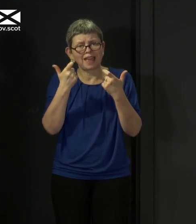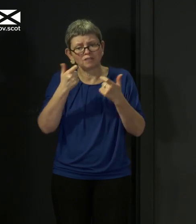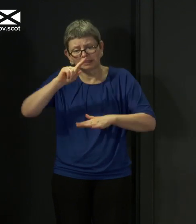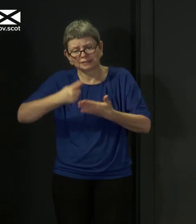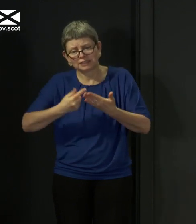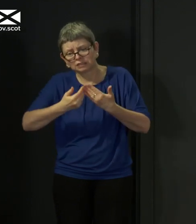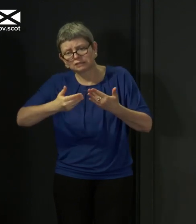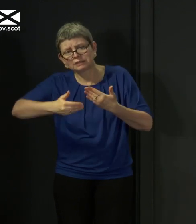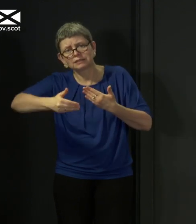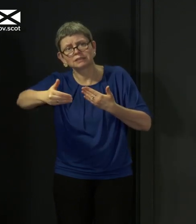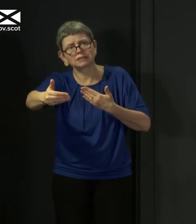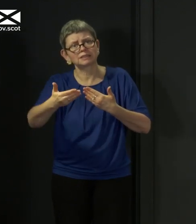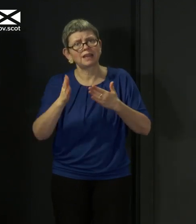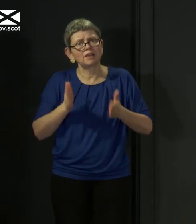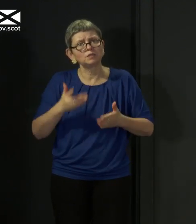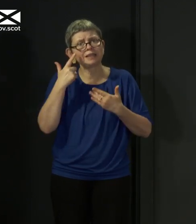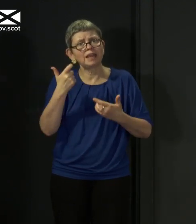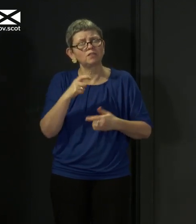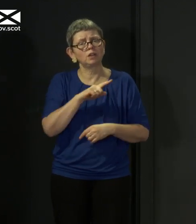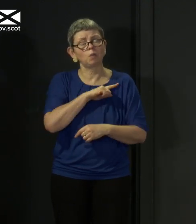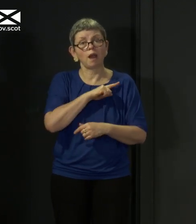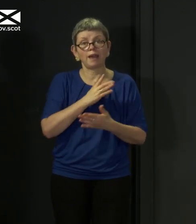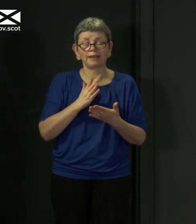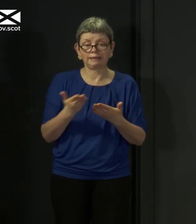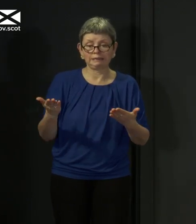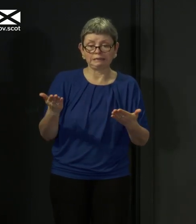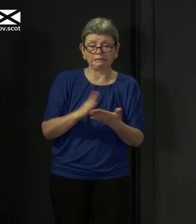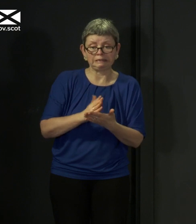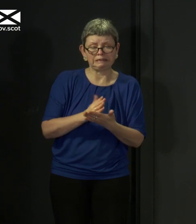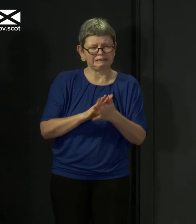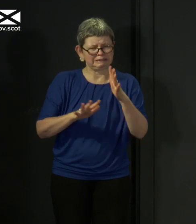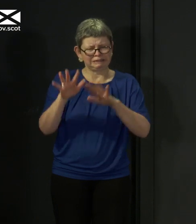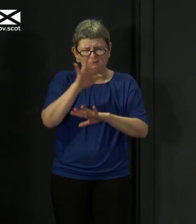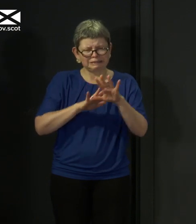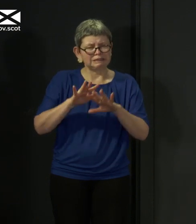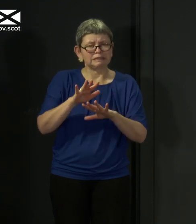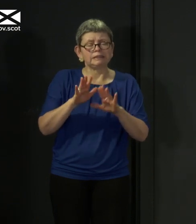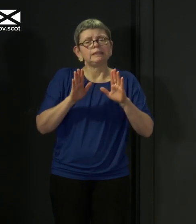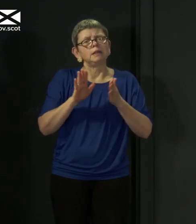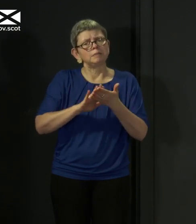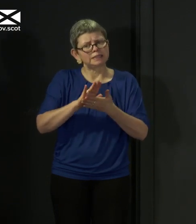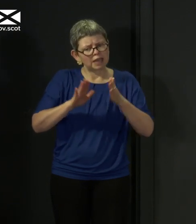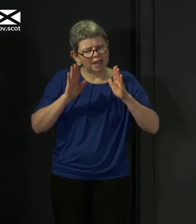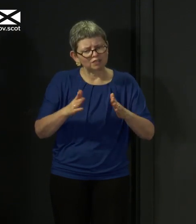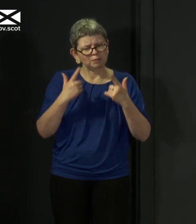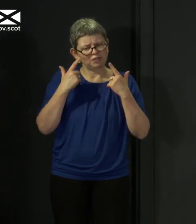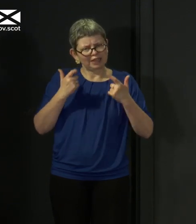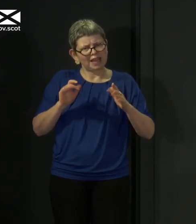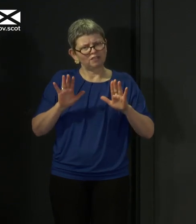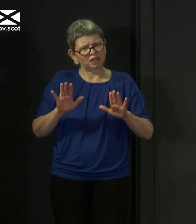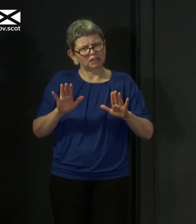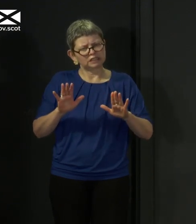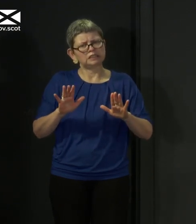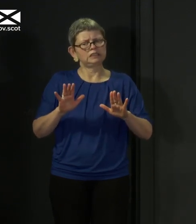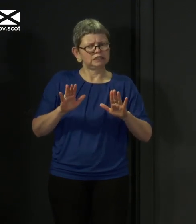reasons for that as well, as I've said before. But some of this uncertainty means that we just need to be careful and considered as